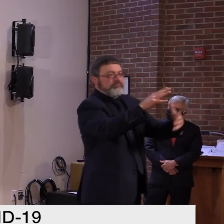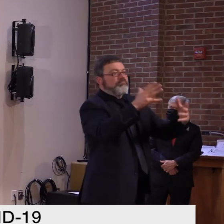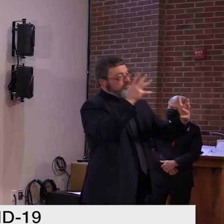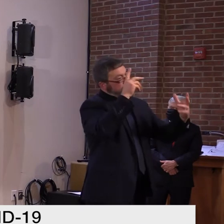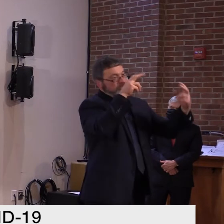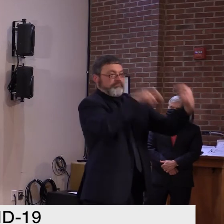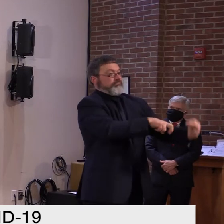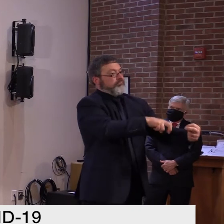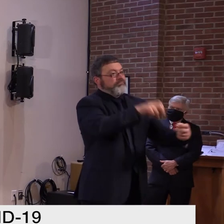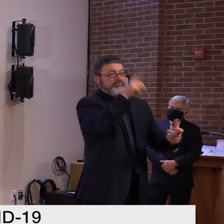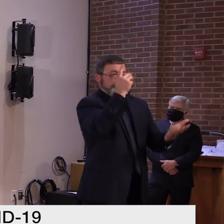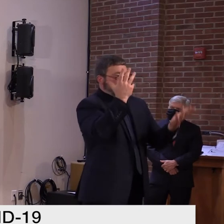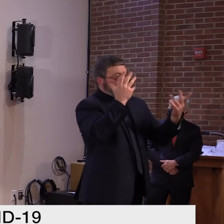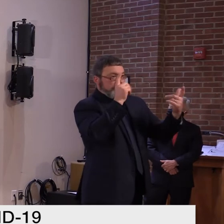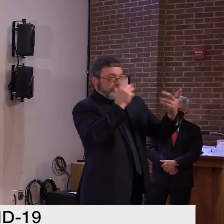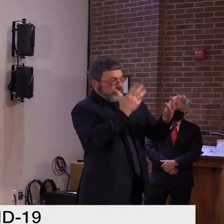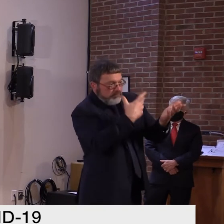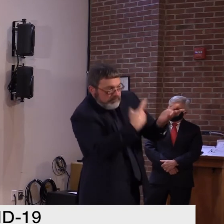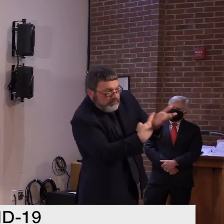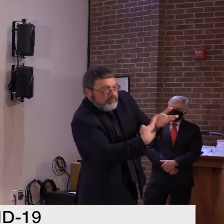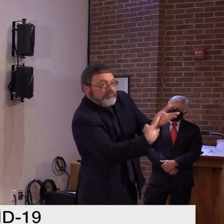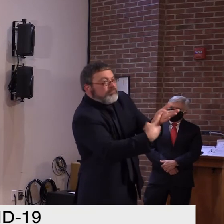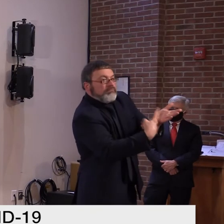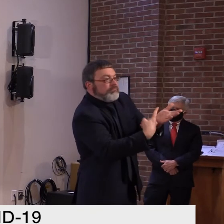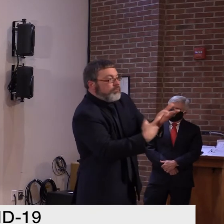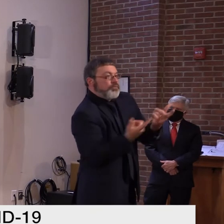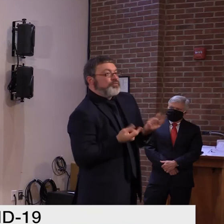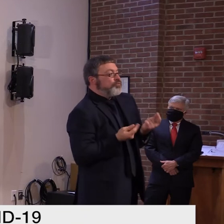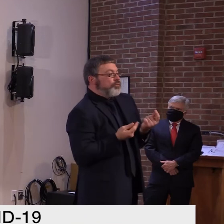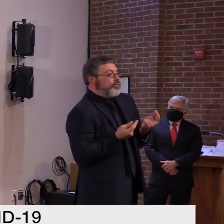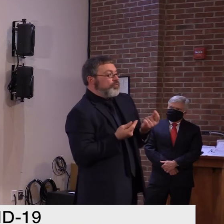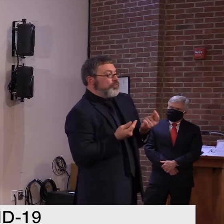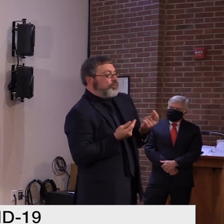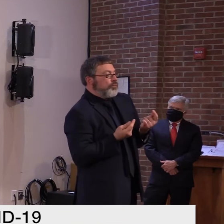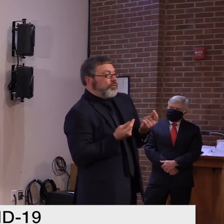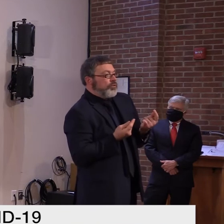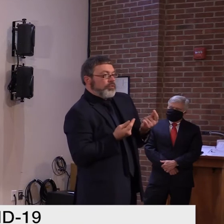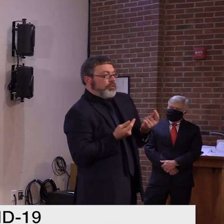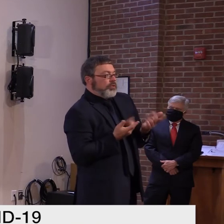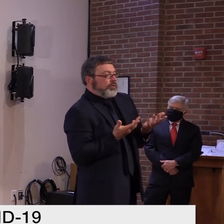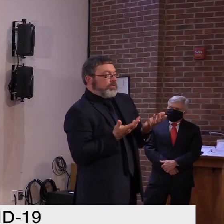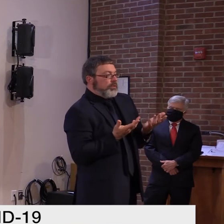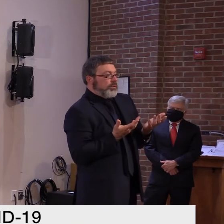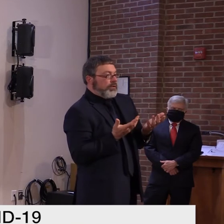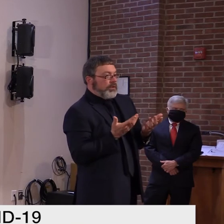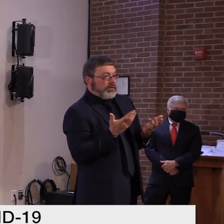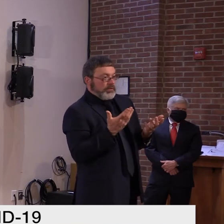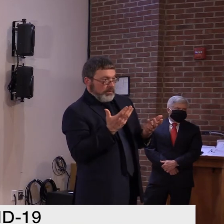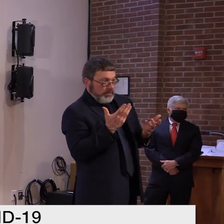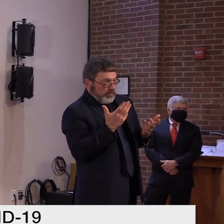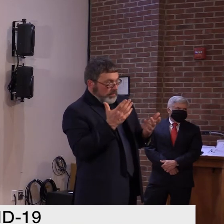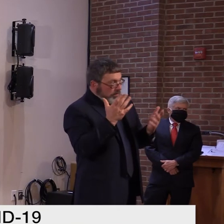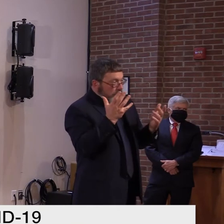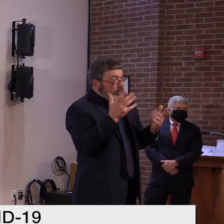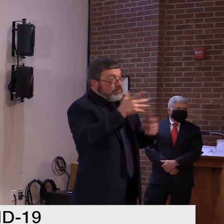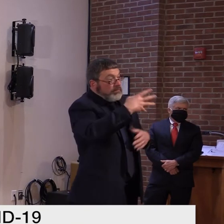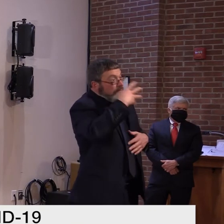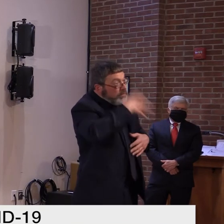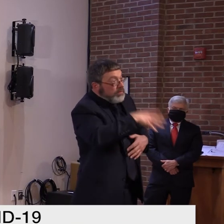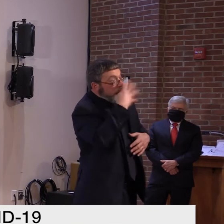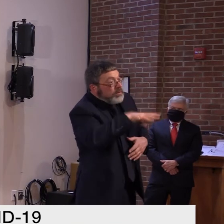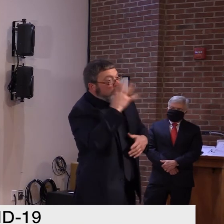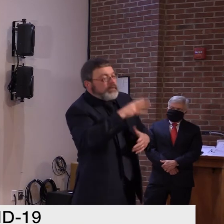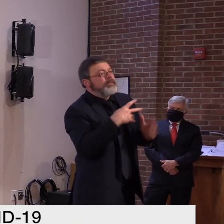stringent in the future. But, uh, for right now, it's really about getting that information, um, because we're, we have to stay ahead of this. That's, that's the point.